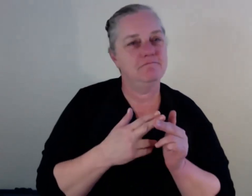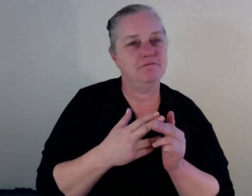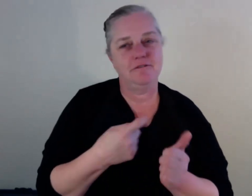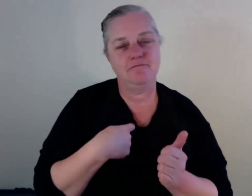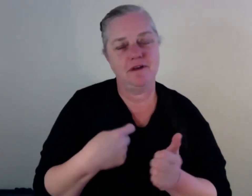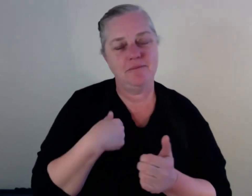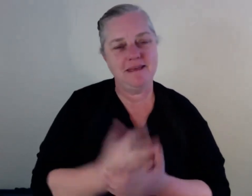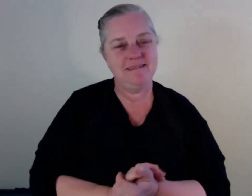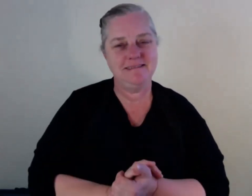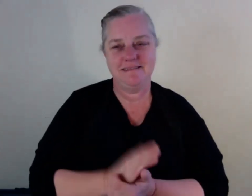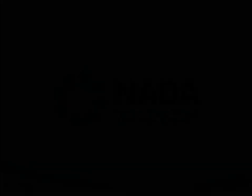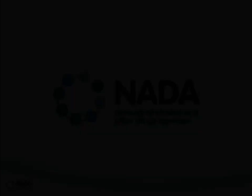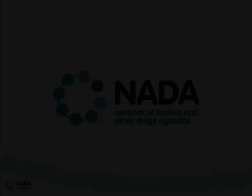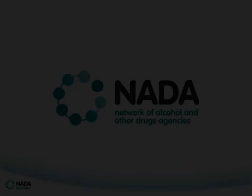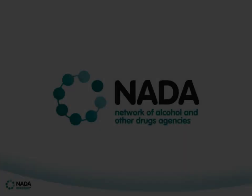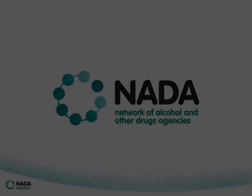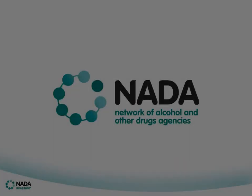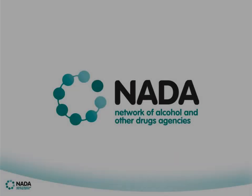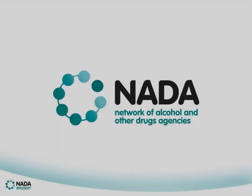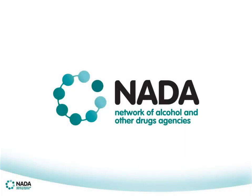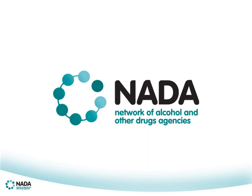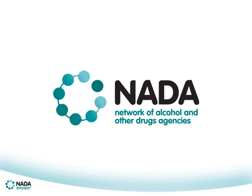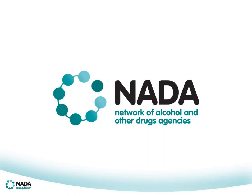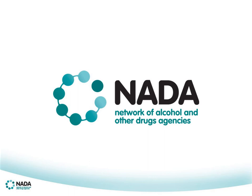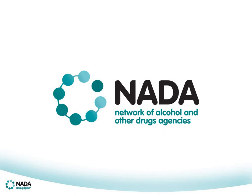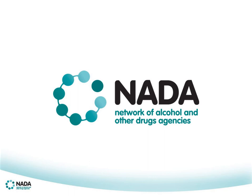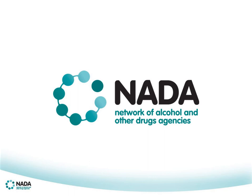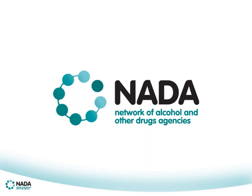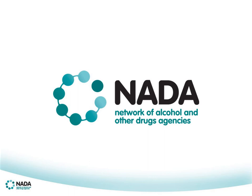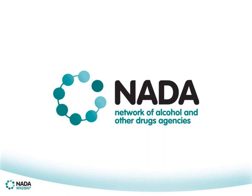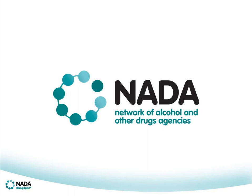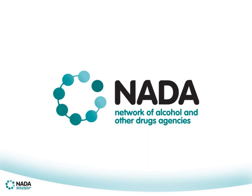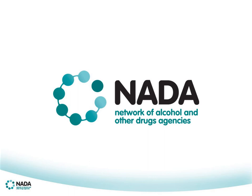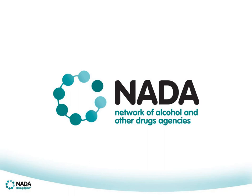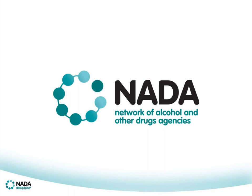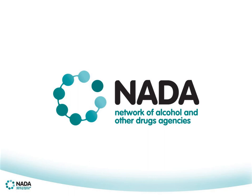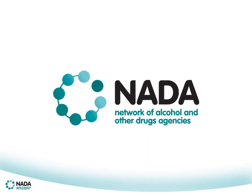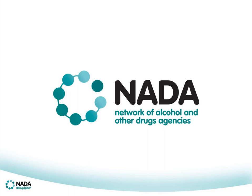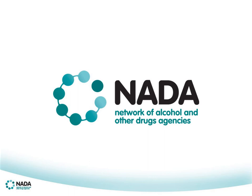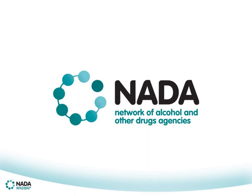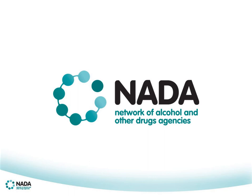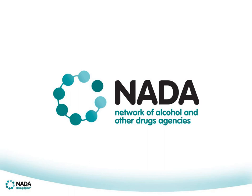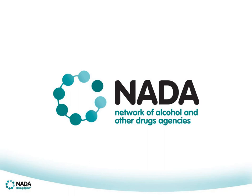Gail.